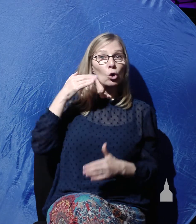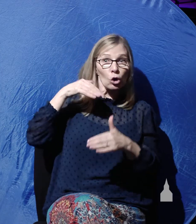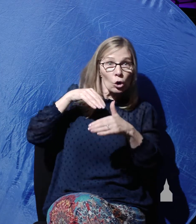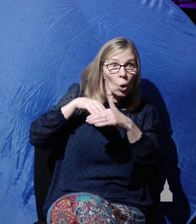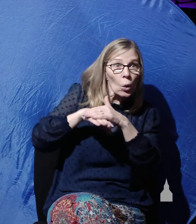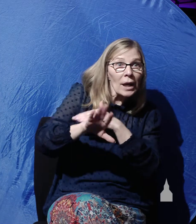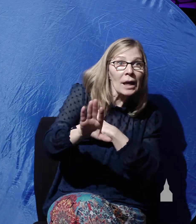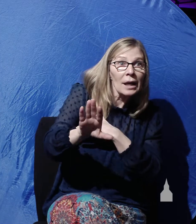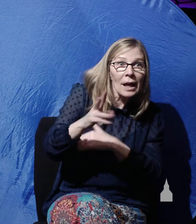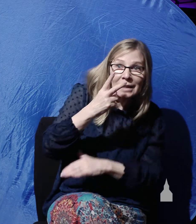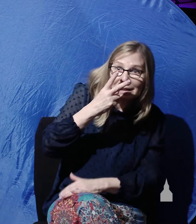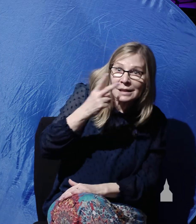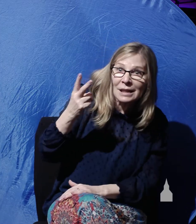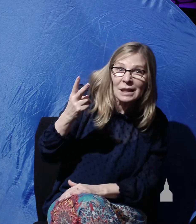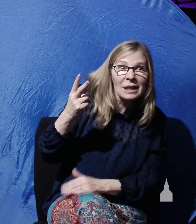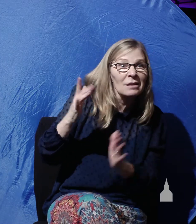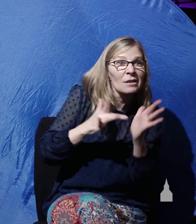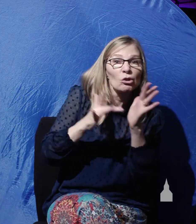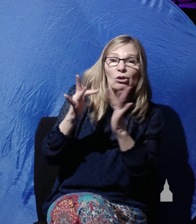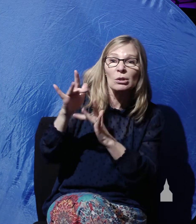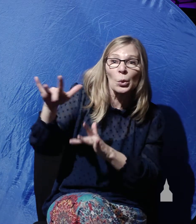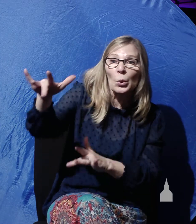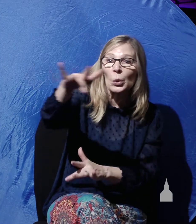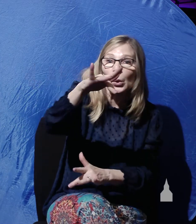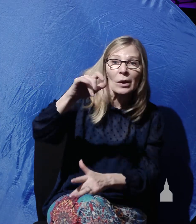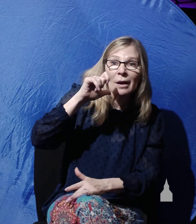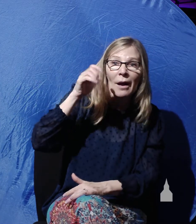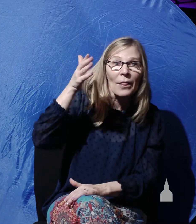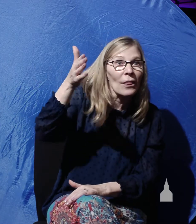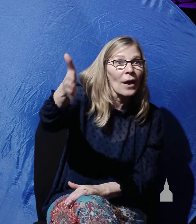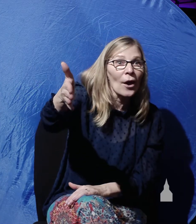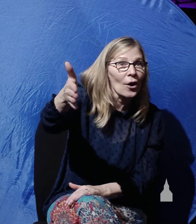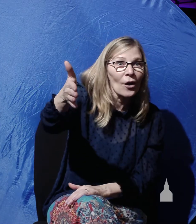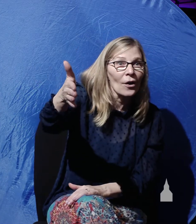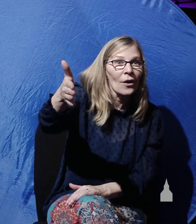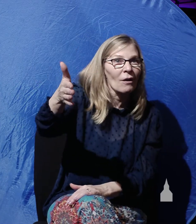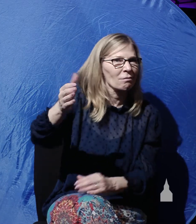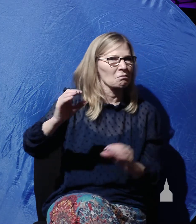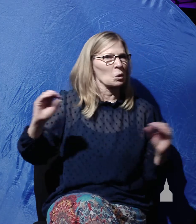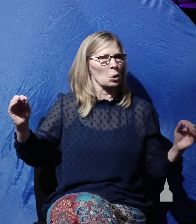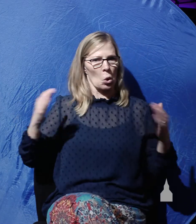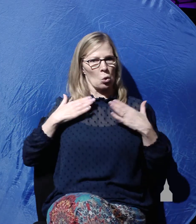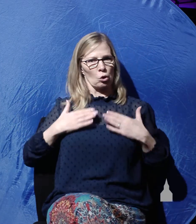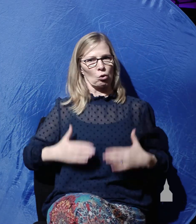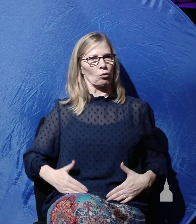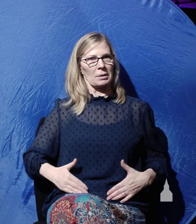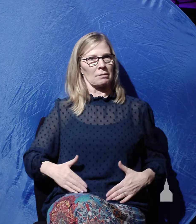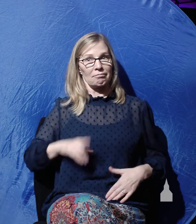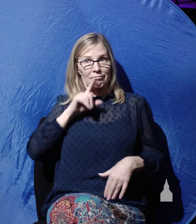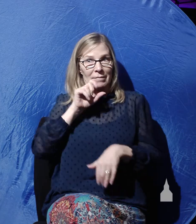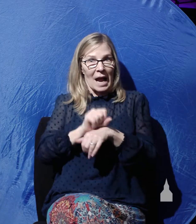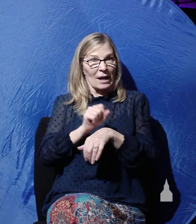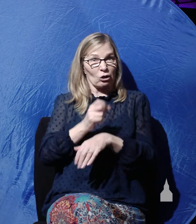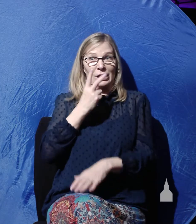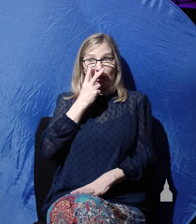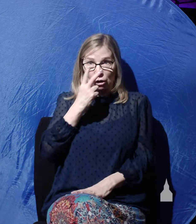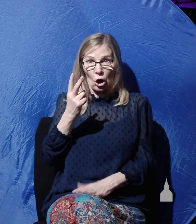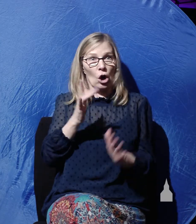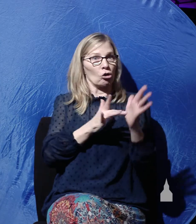Jesus was not there. You see, no human, no human being actually saw Jesus rise from the